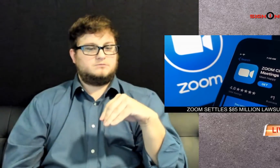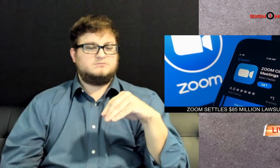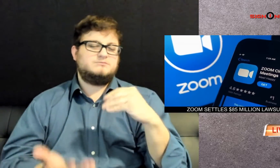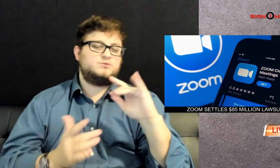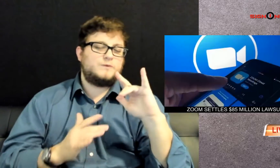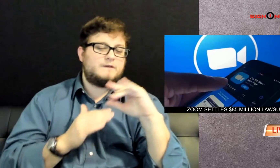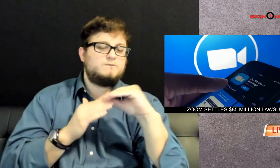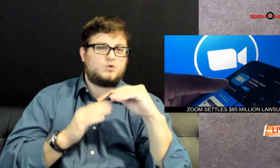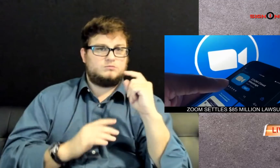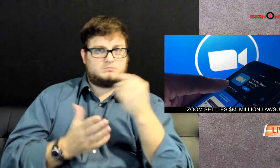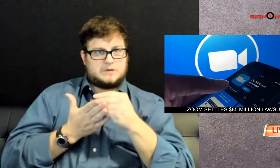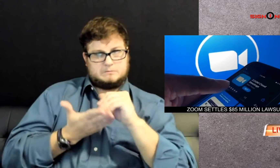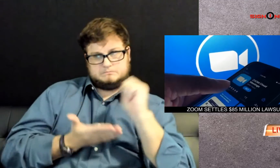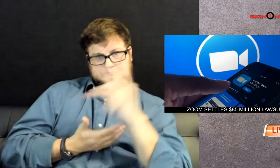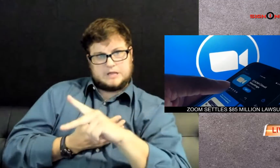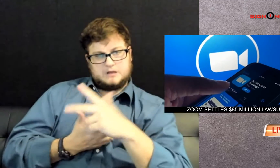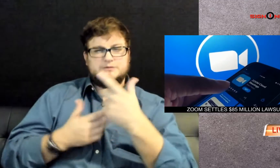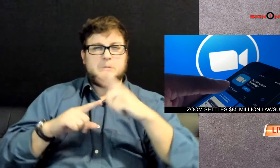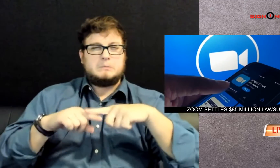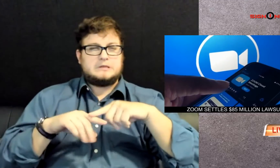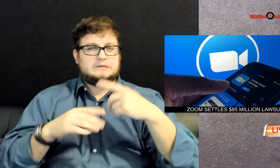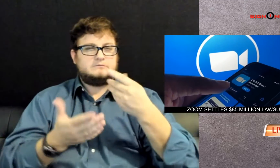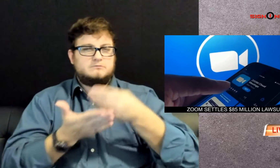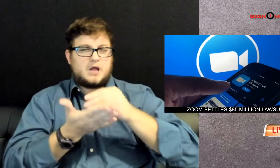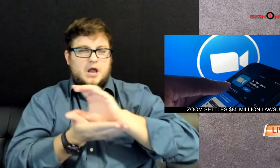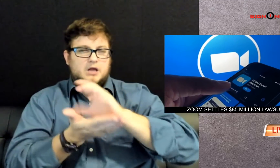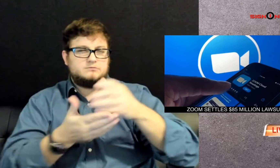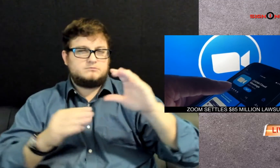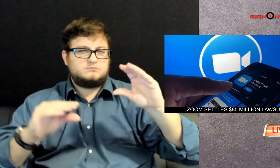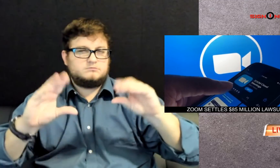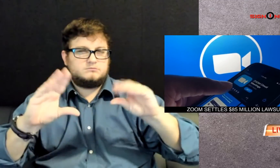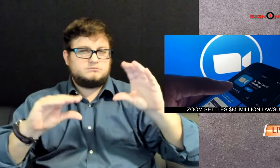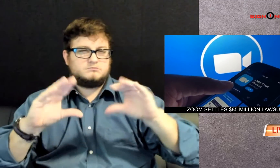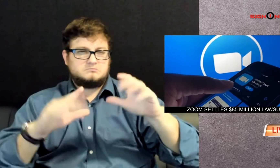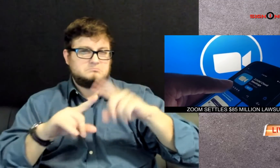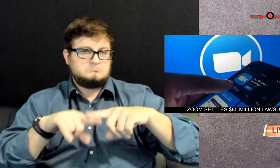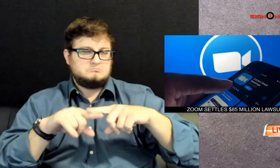their Zoom subscriptions or $25, whichever is larger.